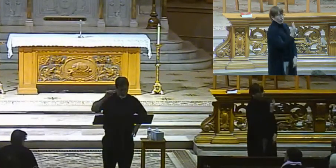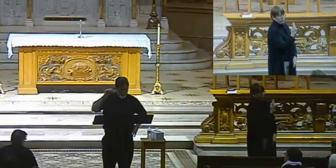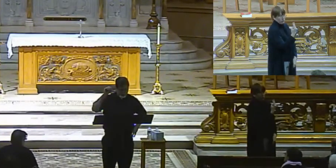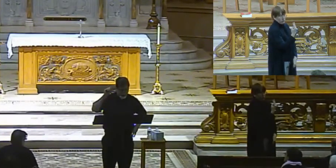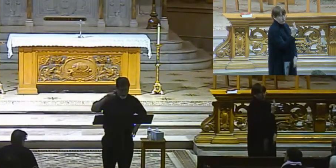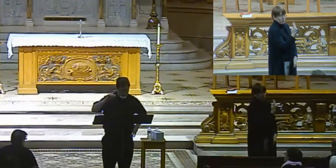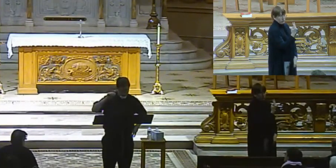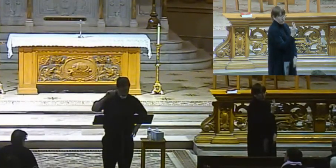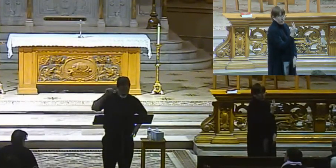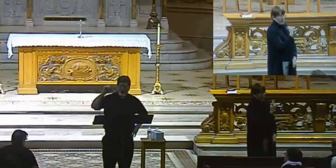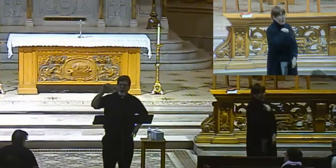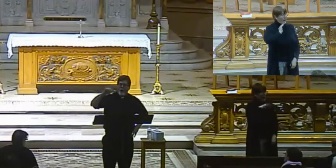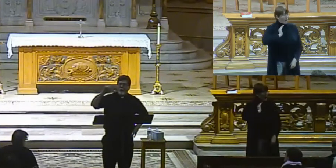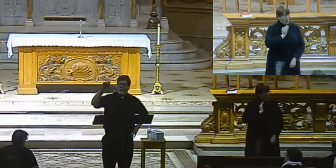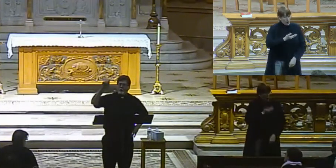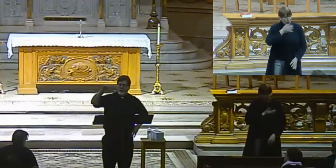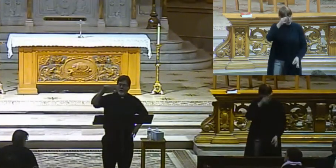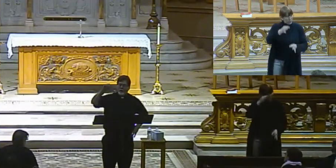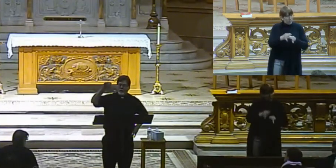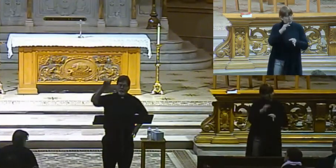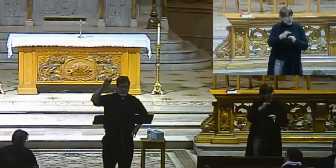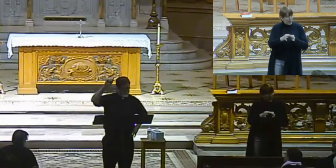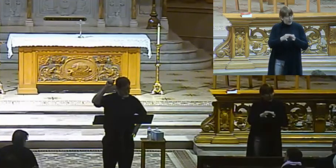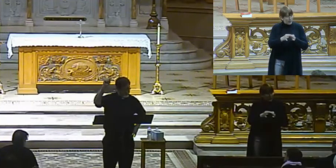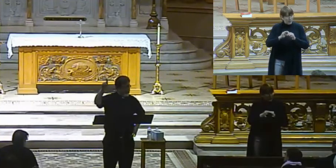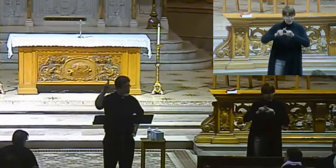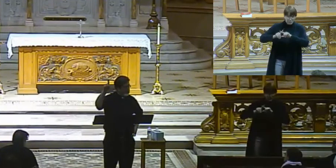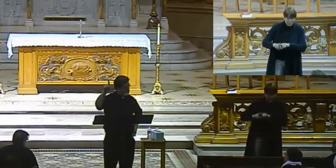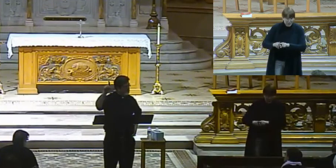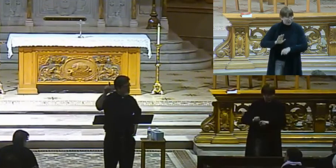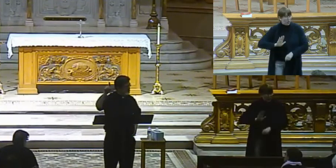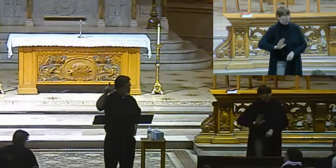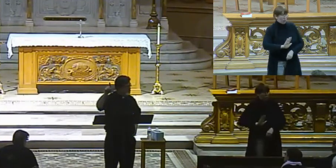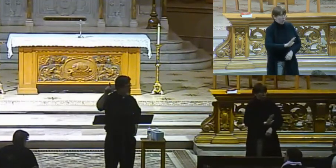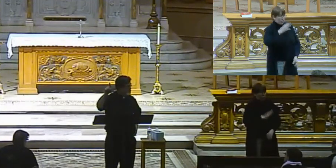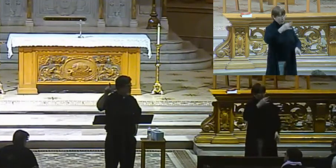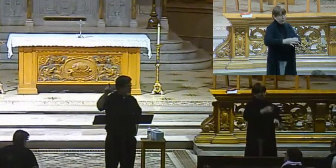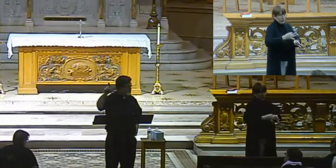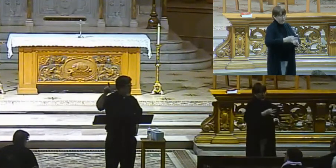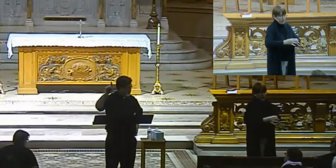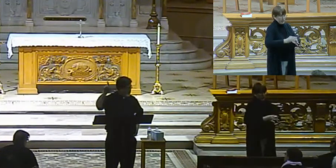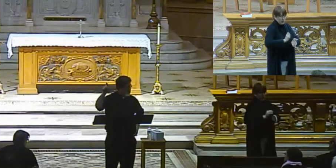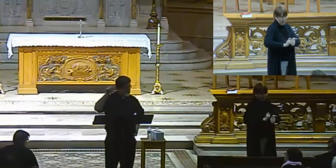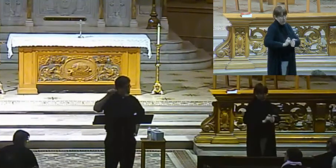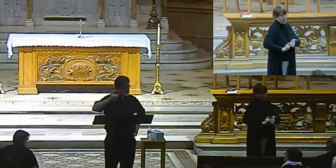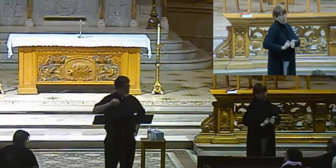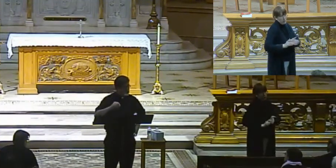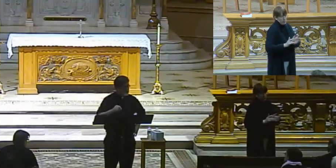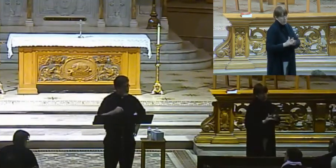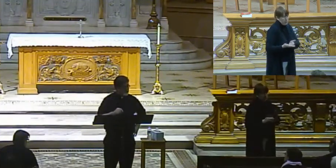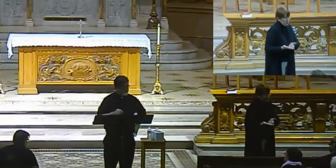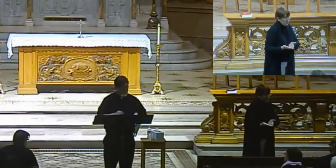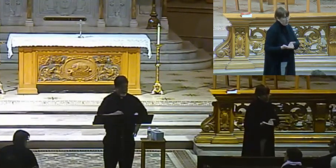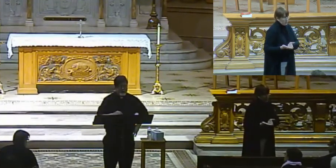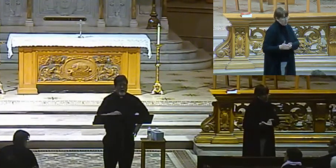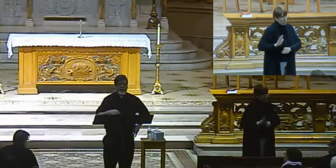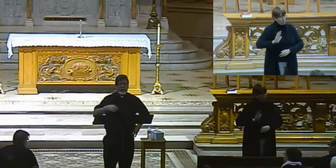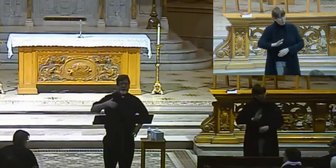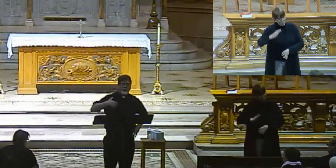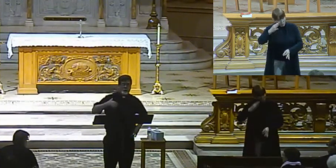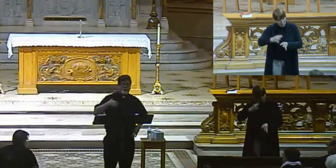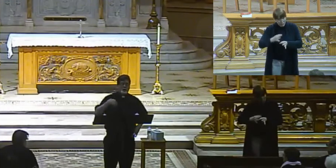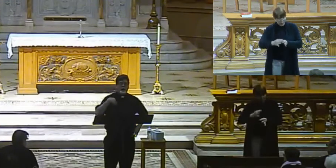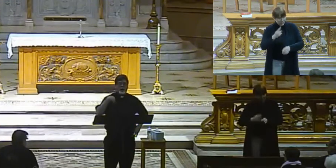faith is based on their faith. All right? Our faith is based on their faith.